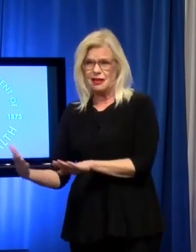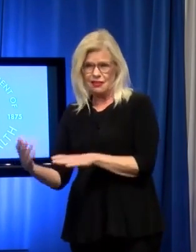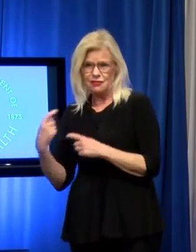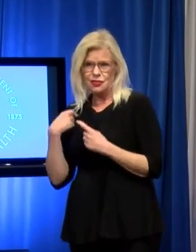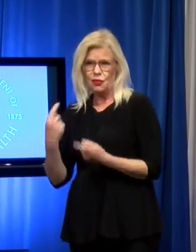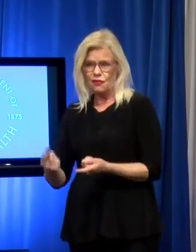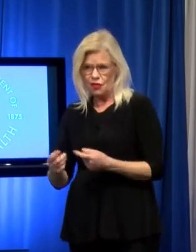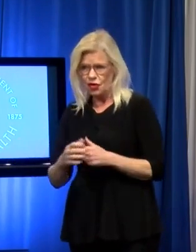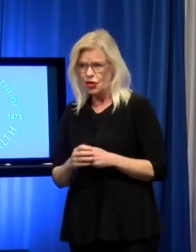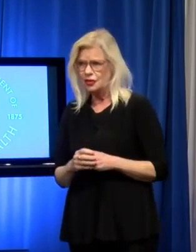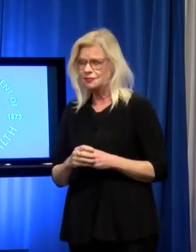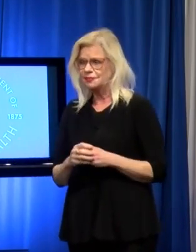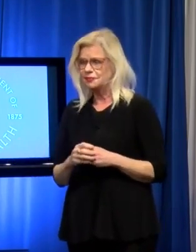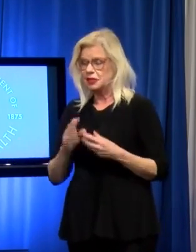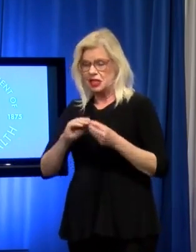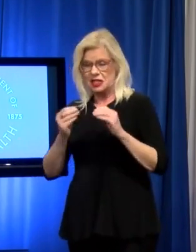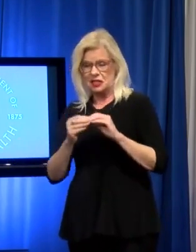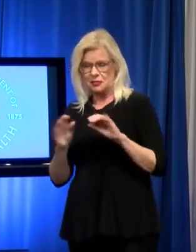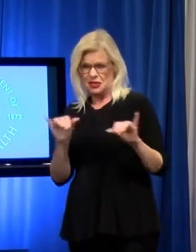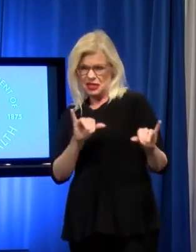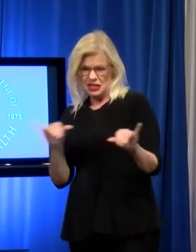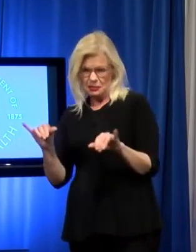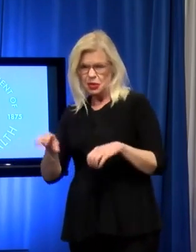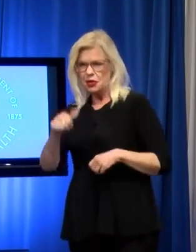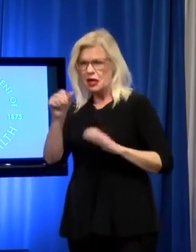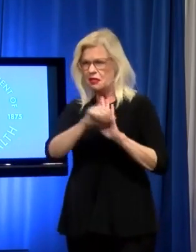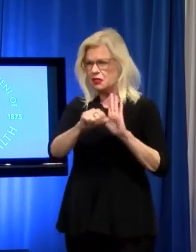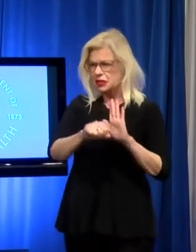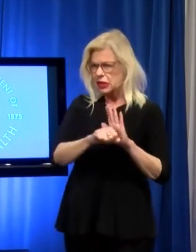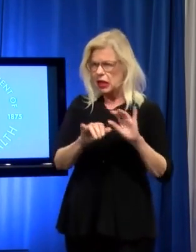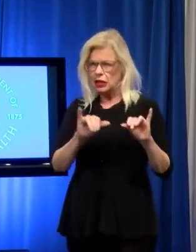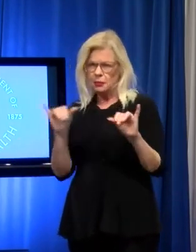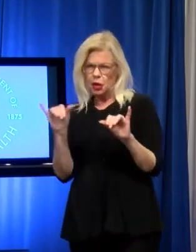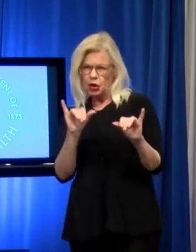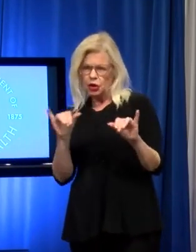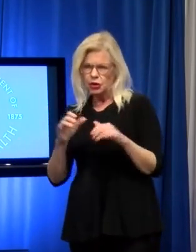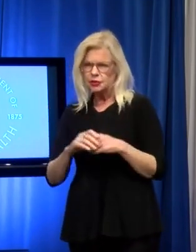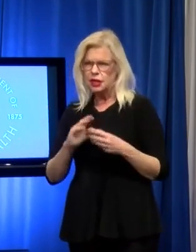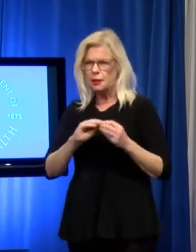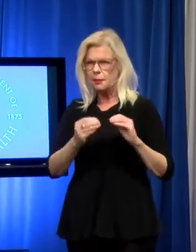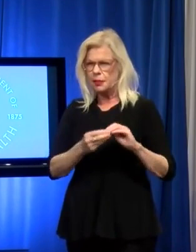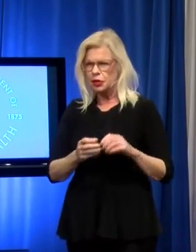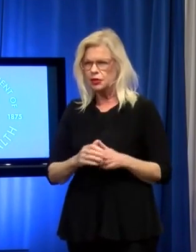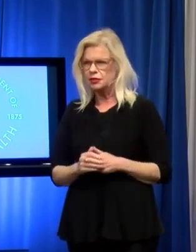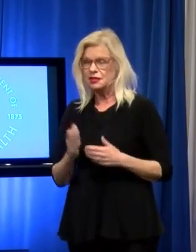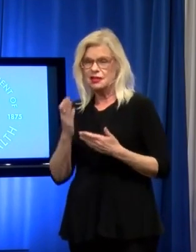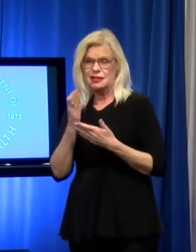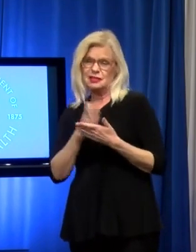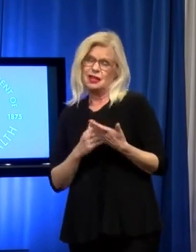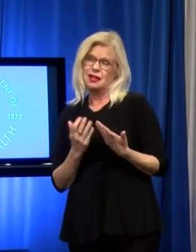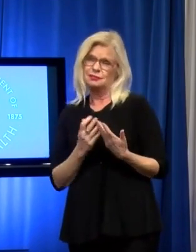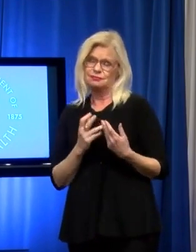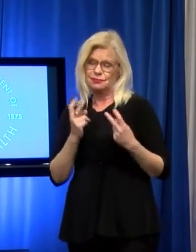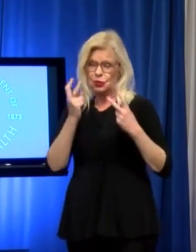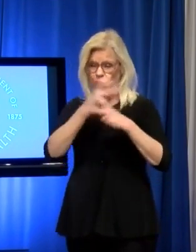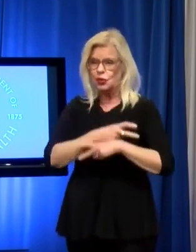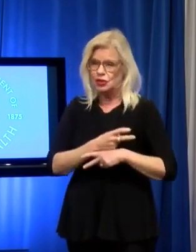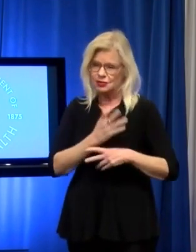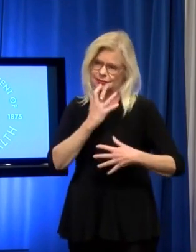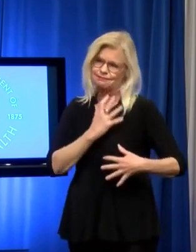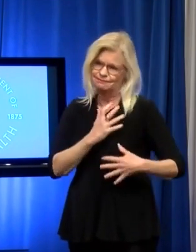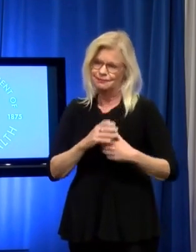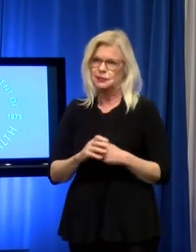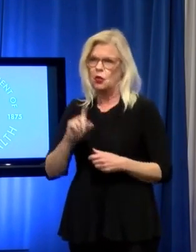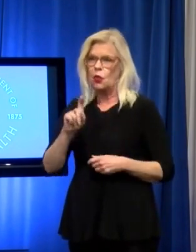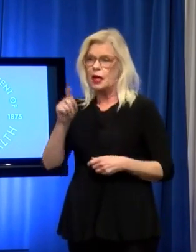in Alabama. That's fairly consistent with what a lot of other states are seeing. Some are unfortunately even worse than that. Just to remind you,